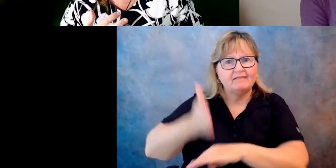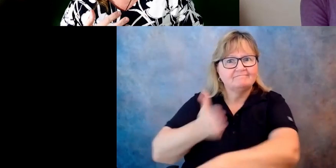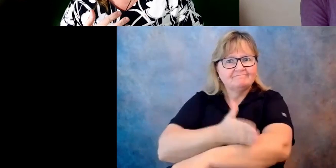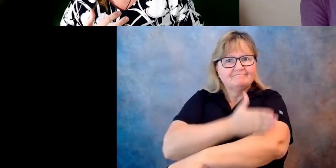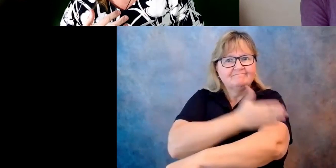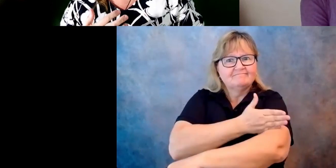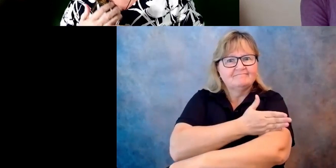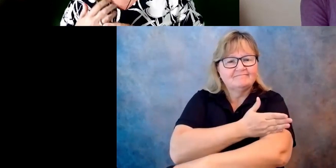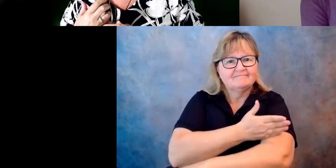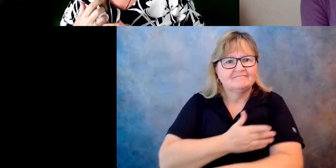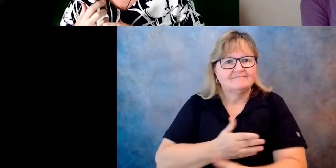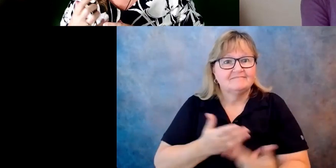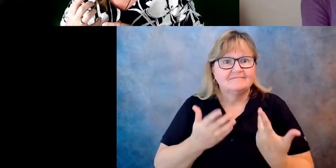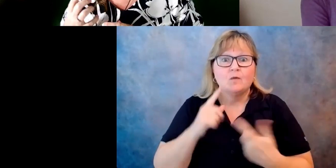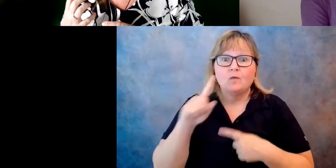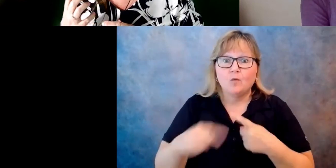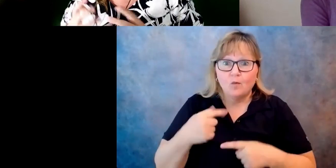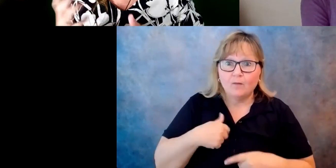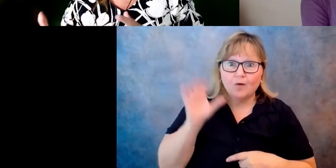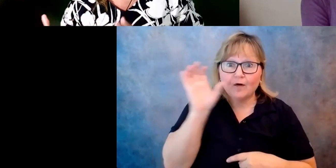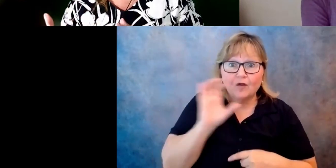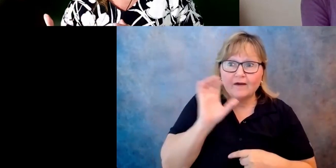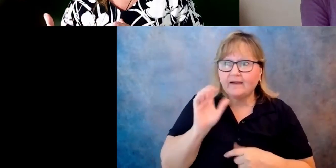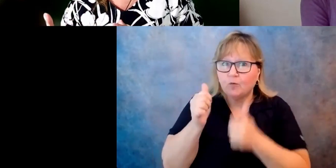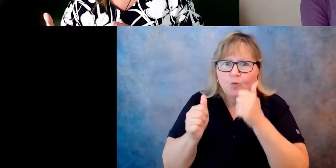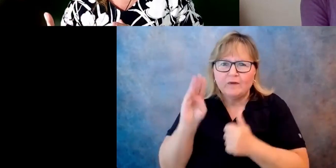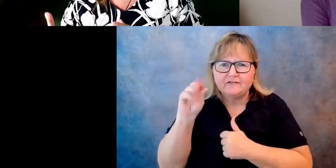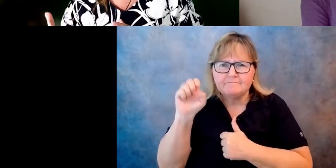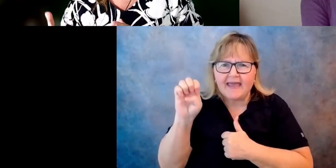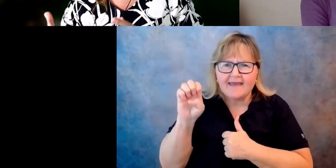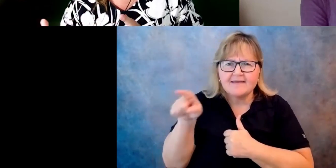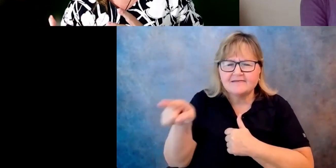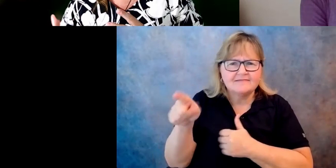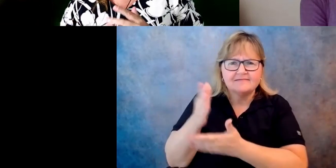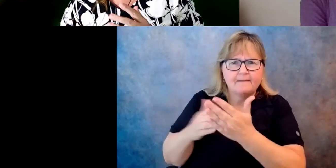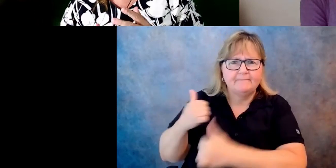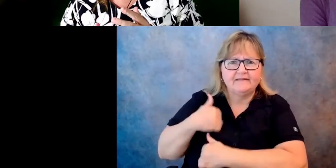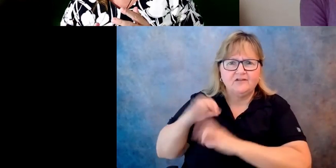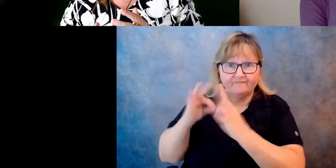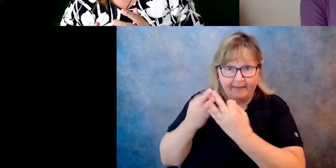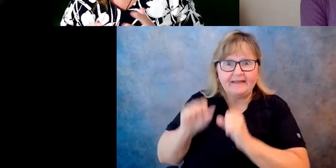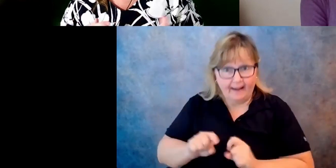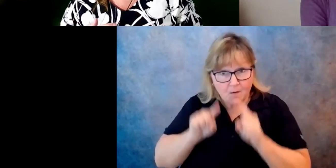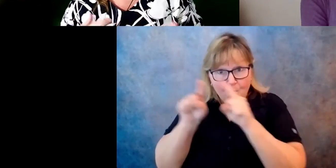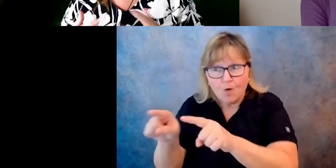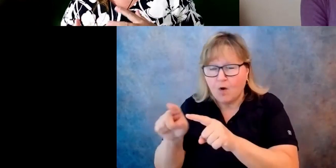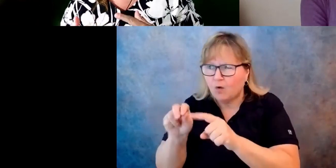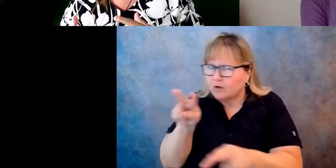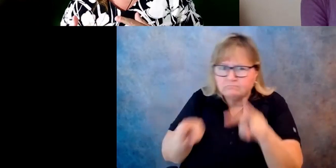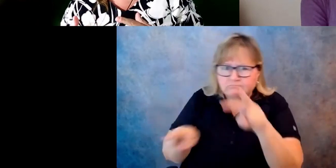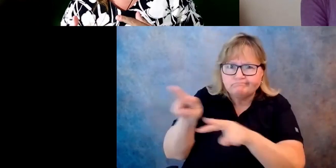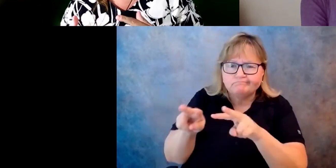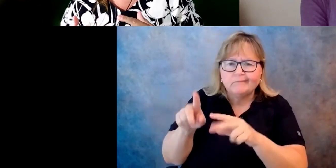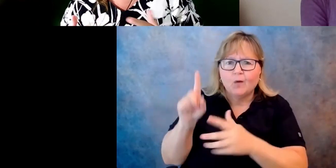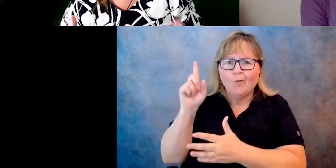it means that, you know, when we're looking at bases to send military families to, we're also looking at the hardships they